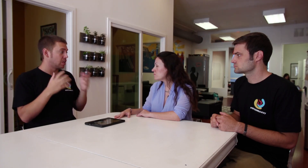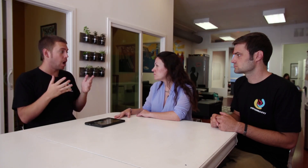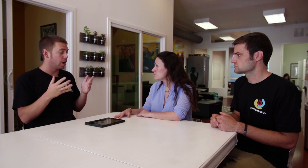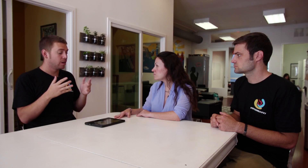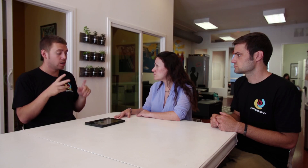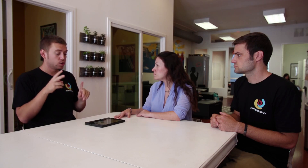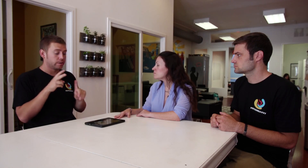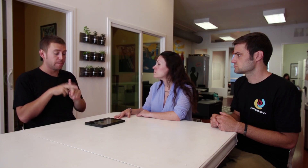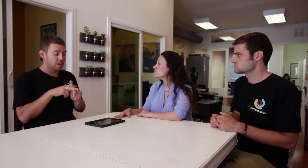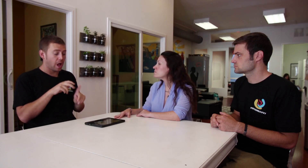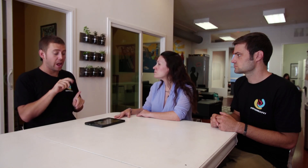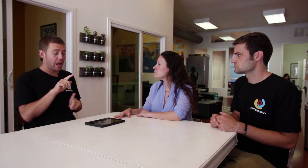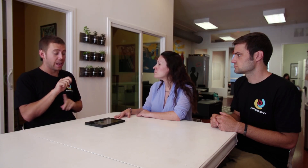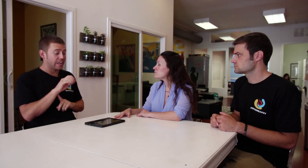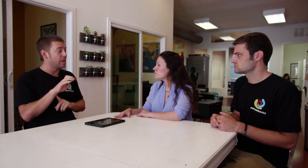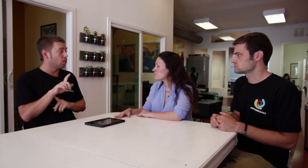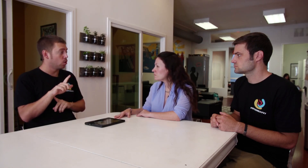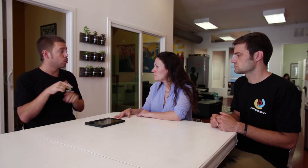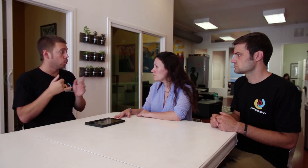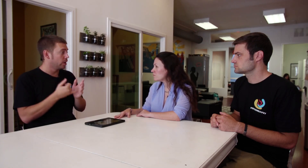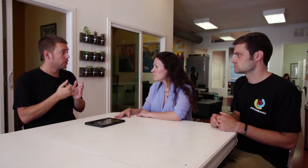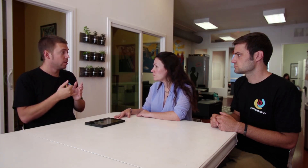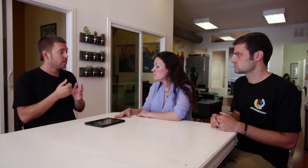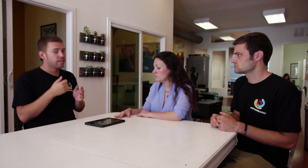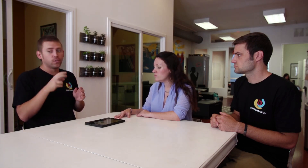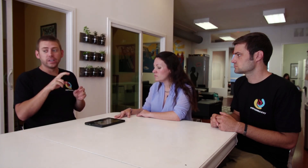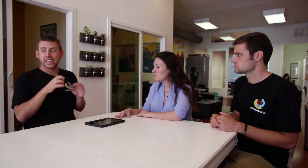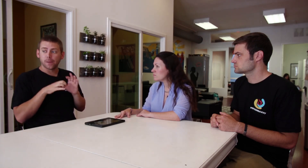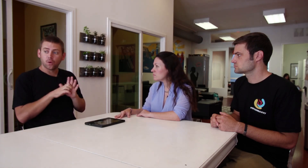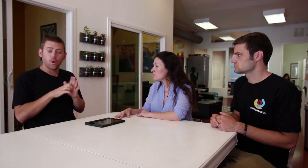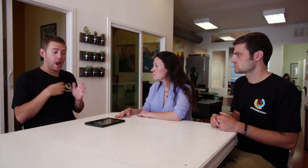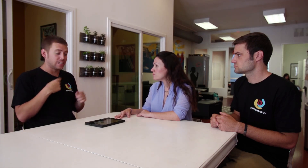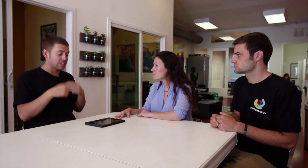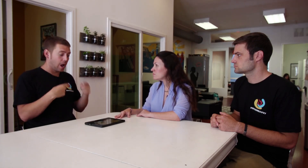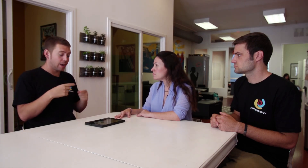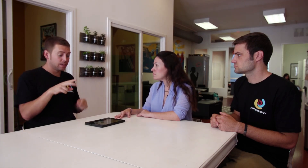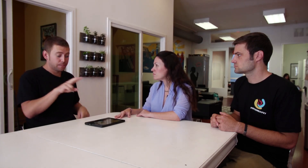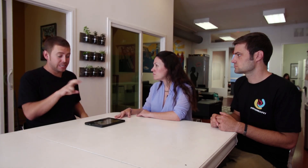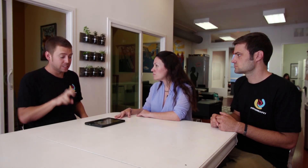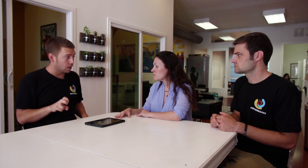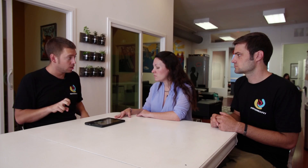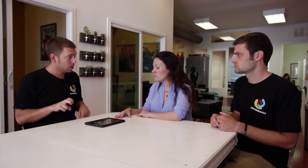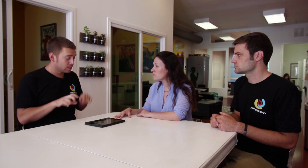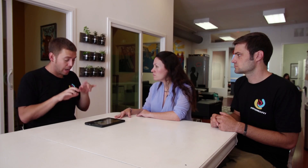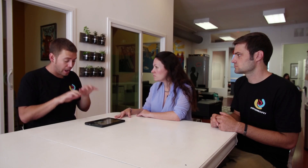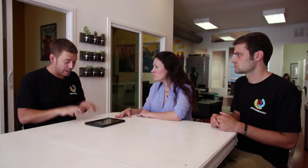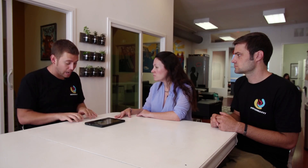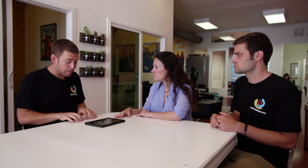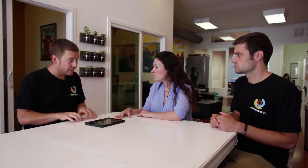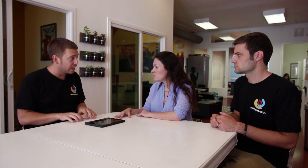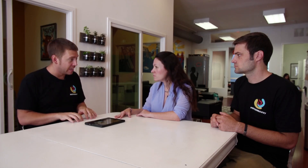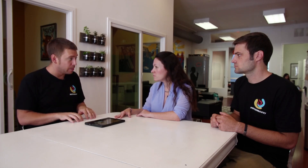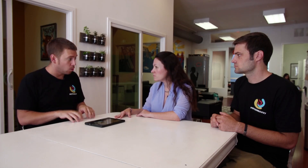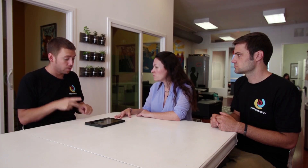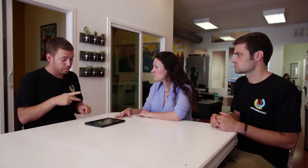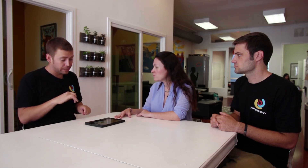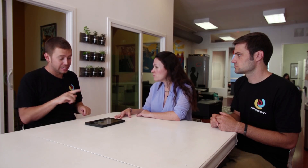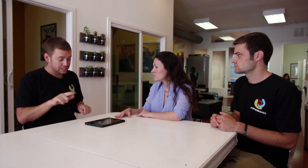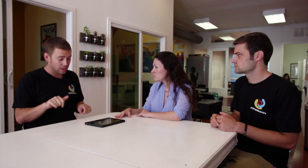sign and it can apply a label to it. Mm-hmm. For example, I sign PISA. Mm And I type in the label, PISA,